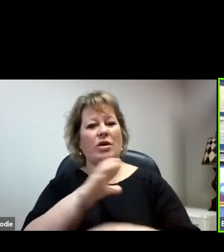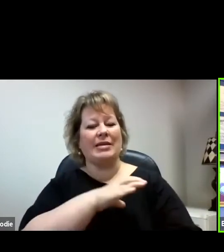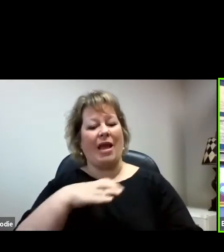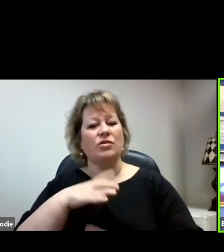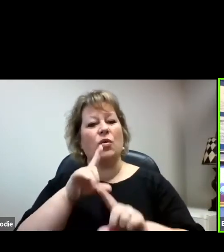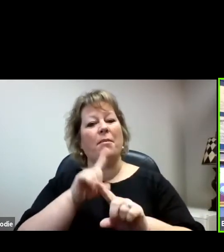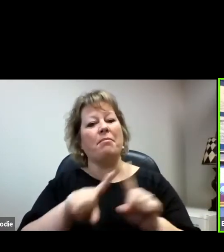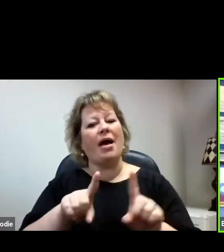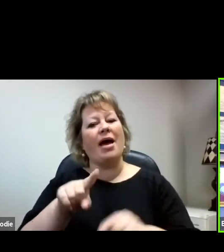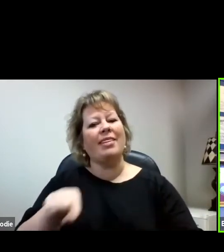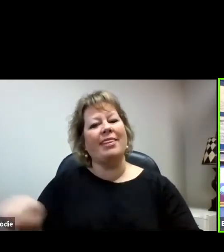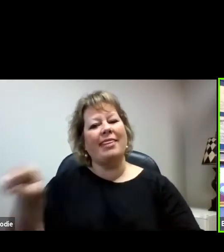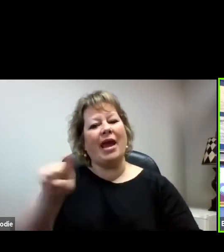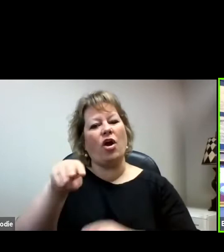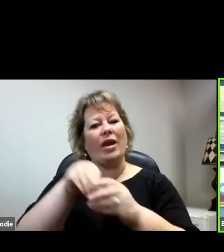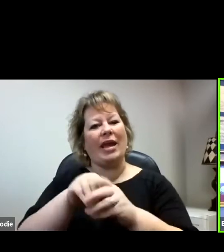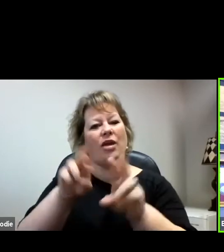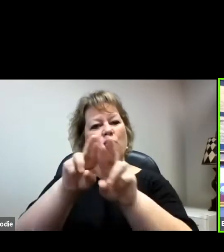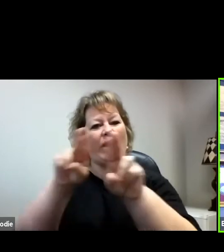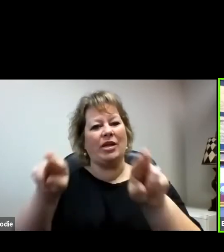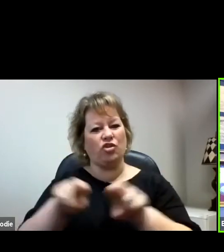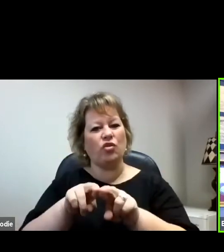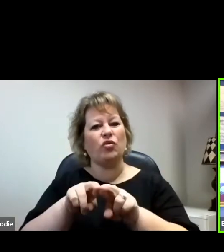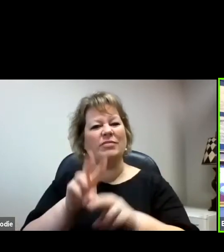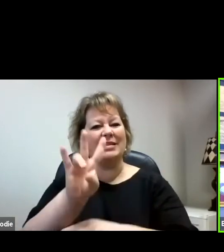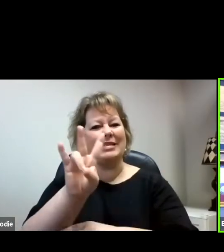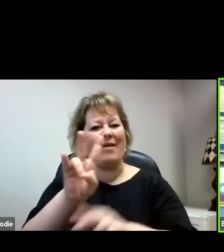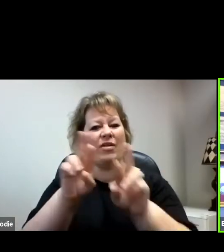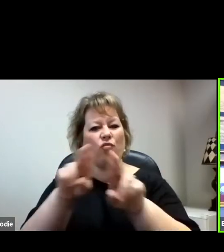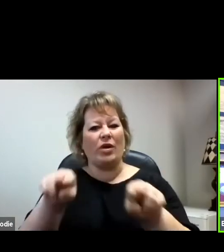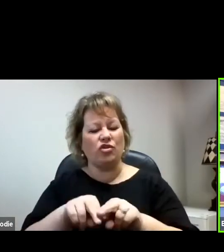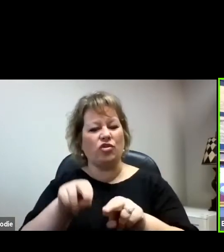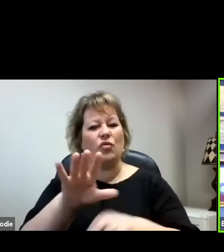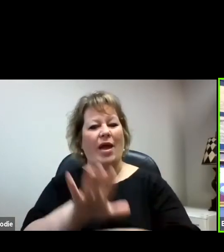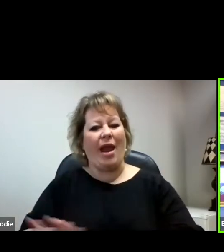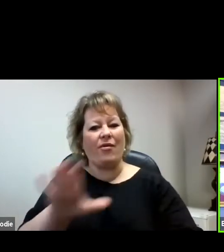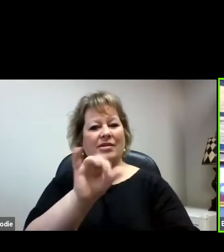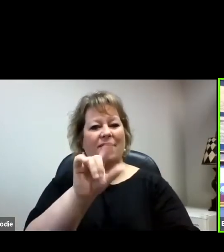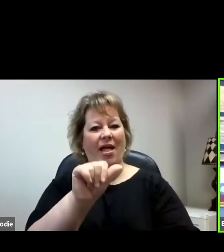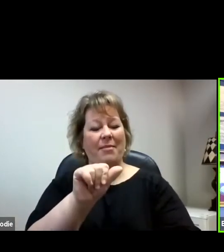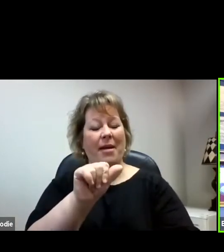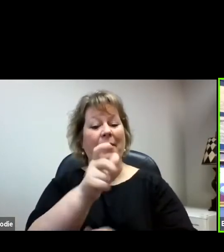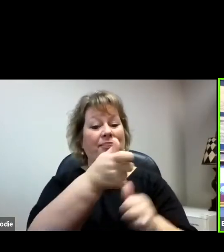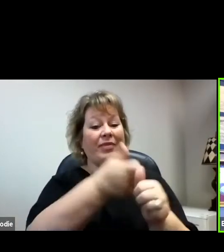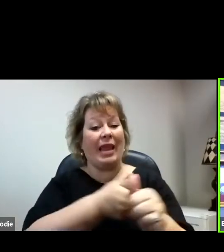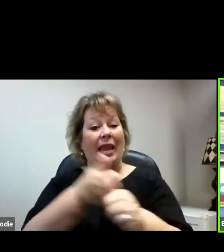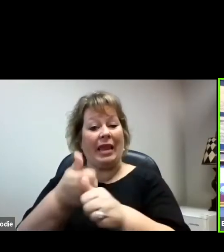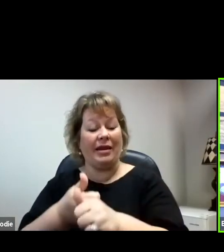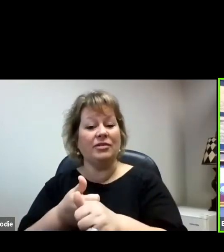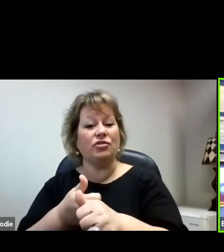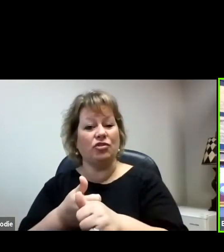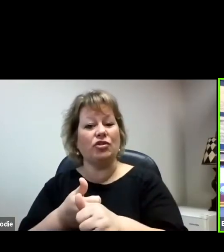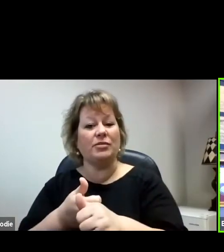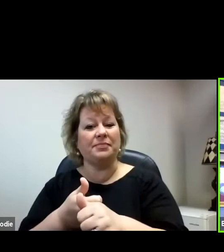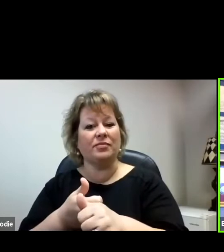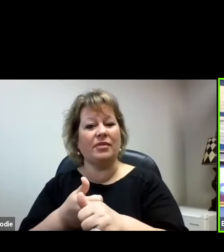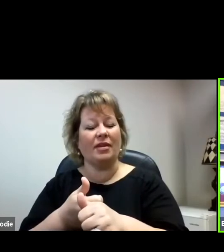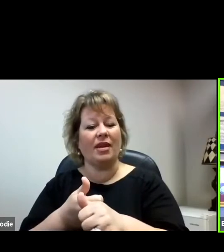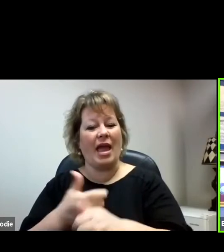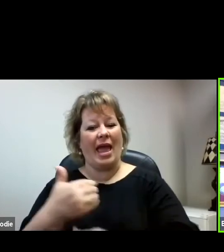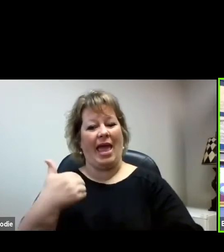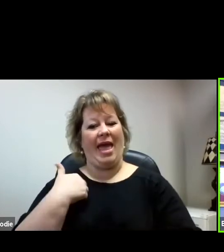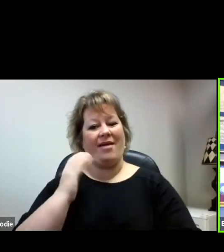regional in the seven regions. And each one of those are business